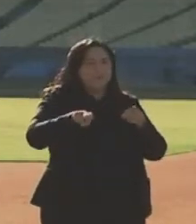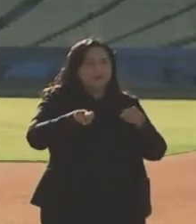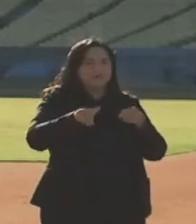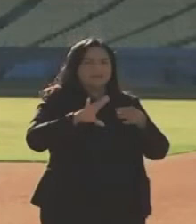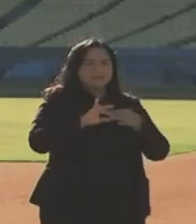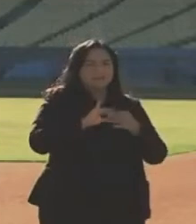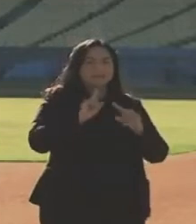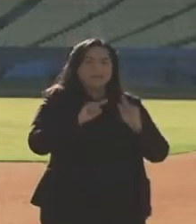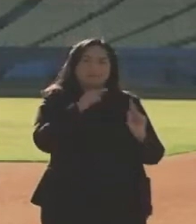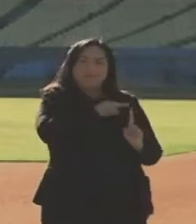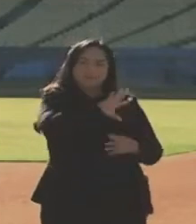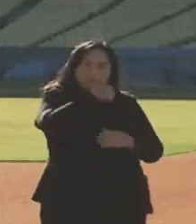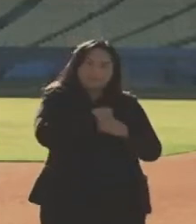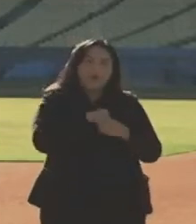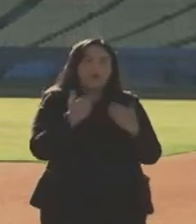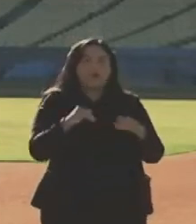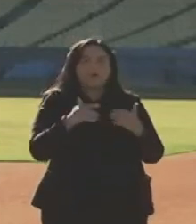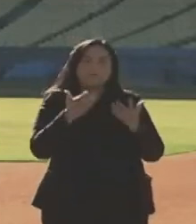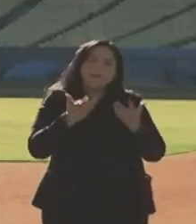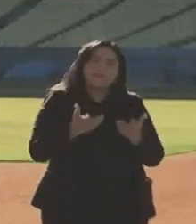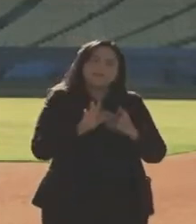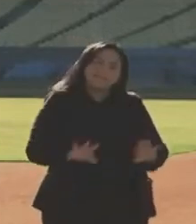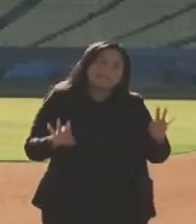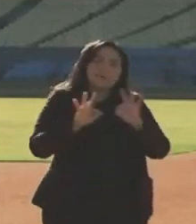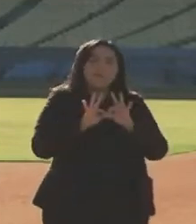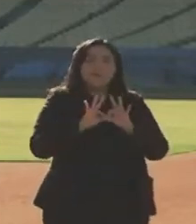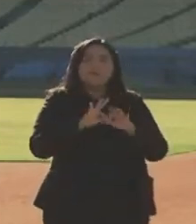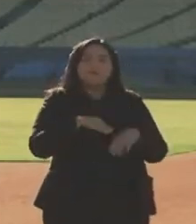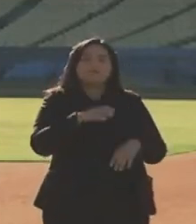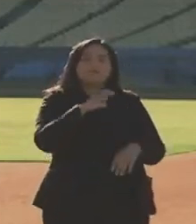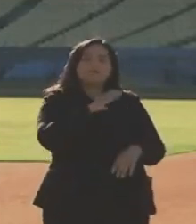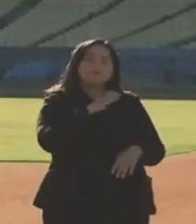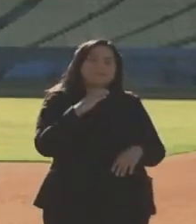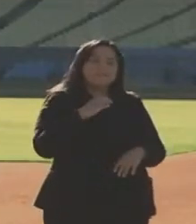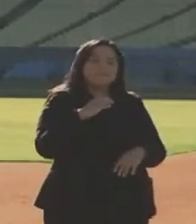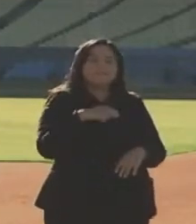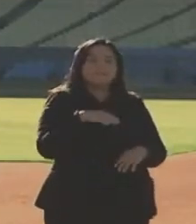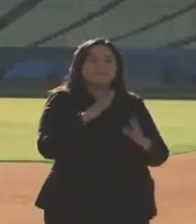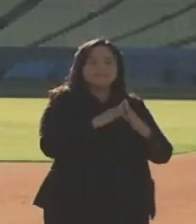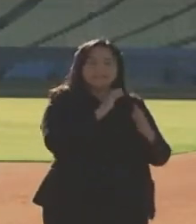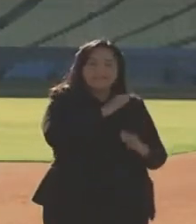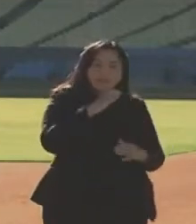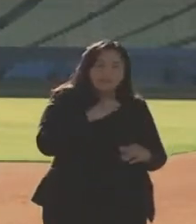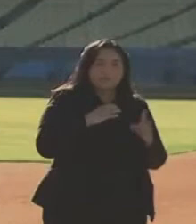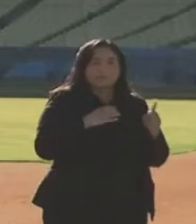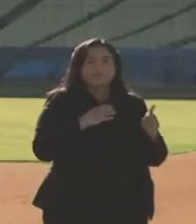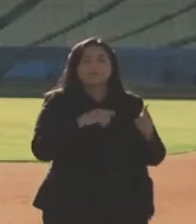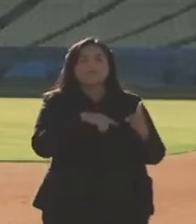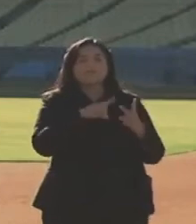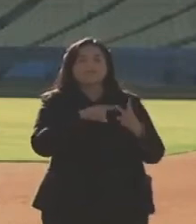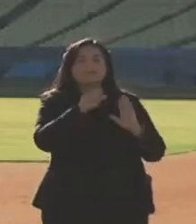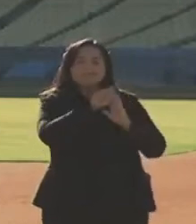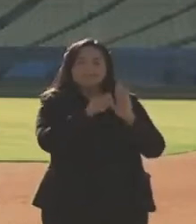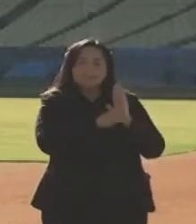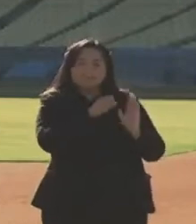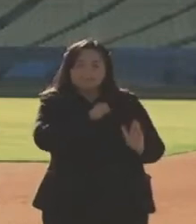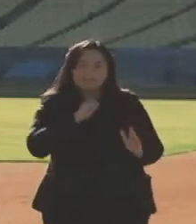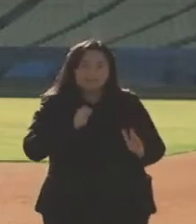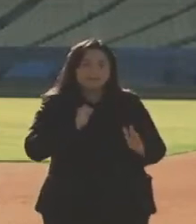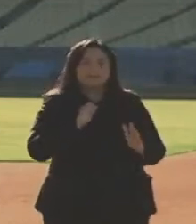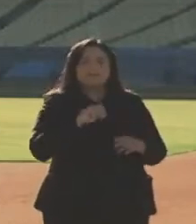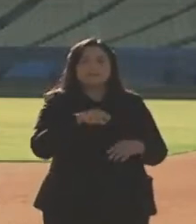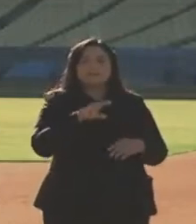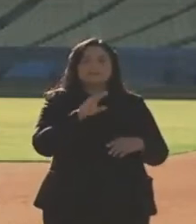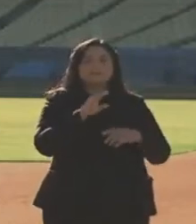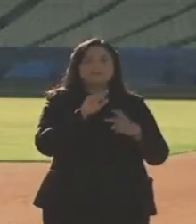parts of this. From the city council, Gil Cedillo, whose district we're in, the state senate, Steve Bradford, who has led on